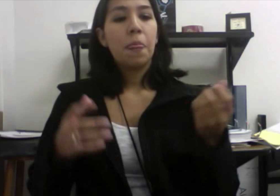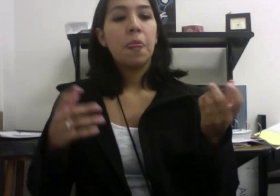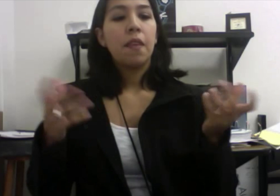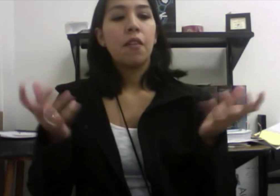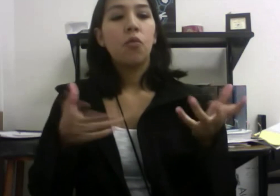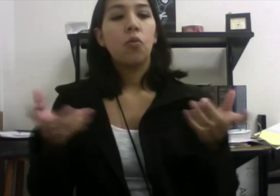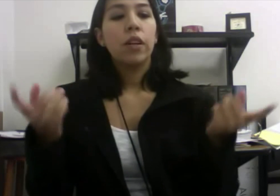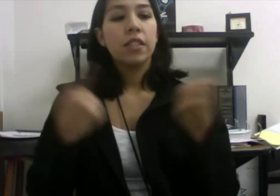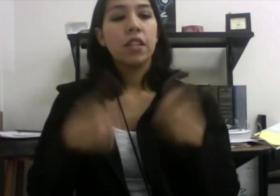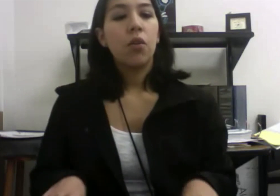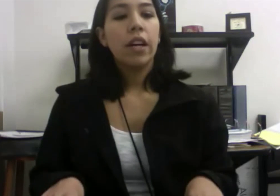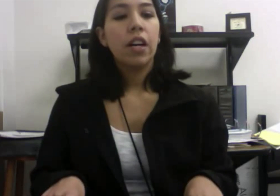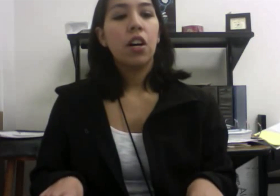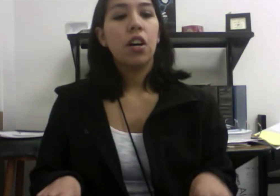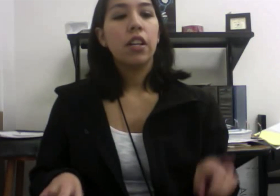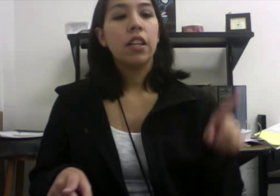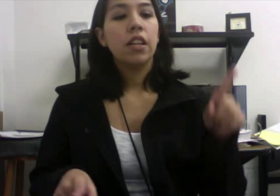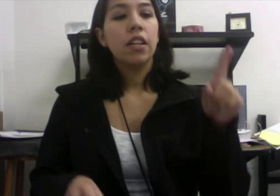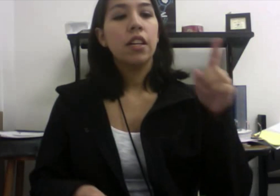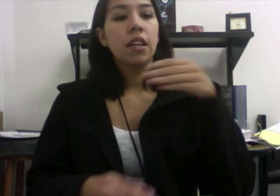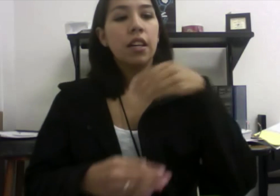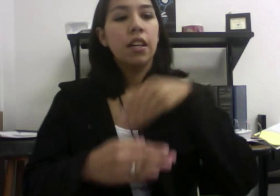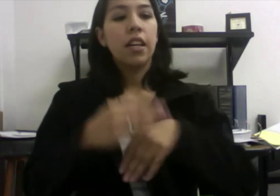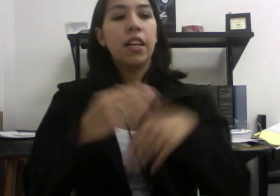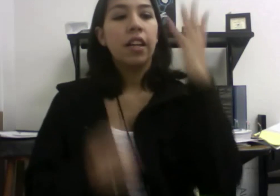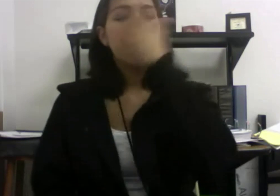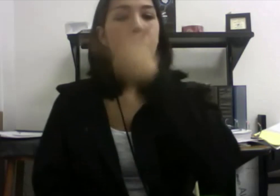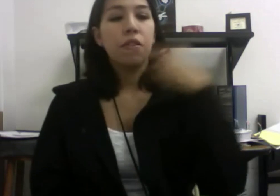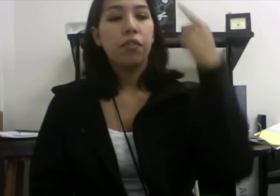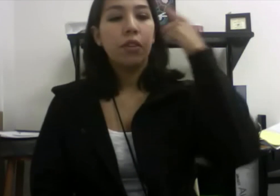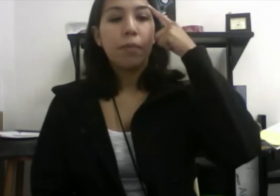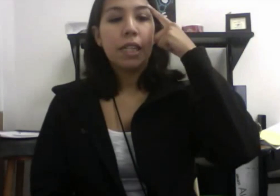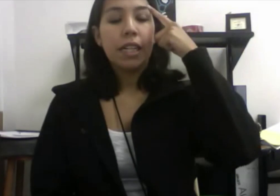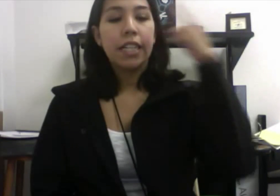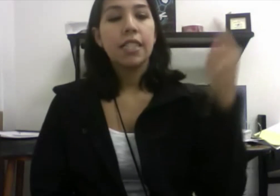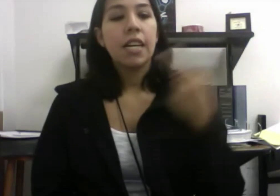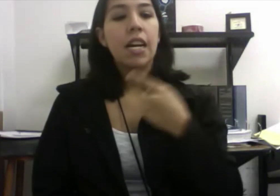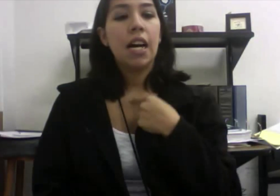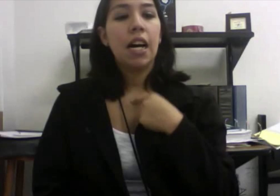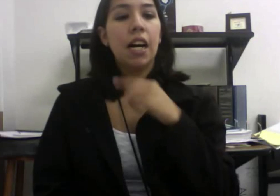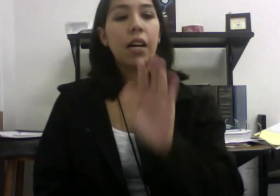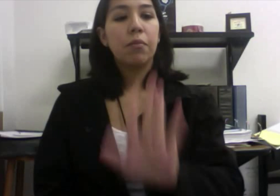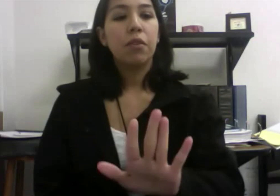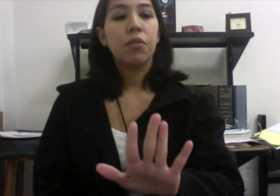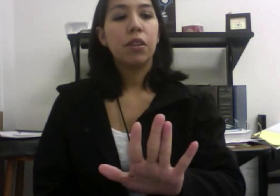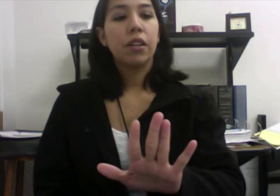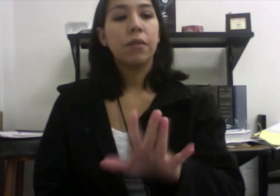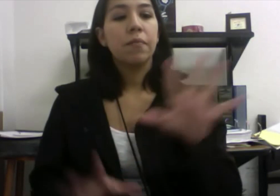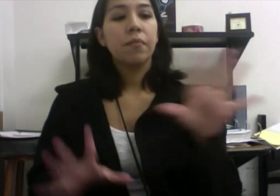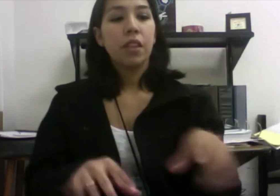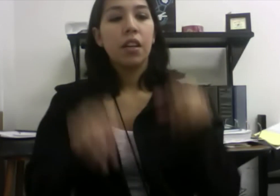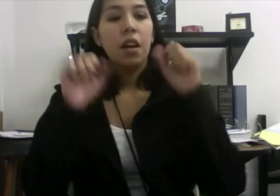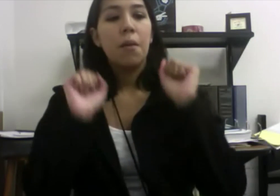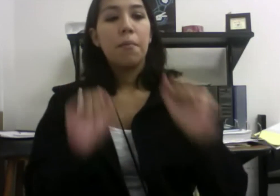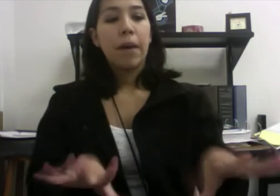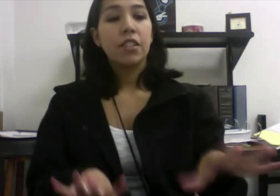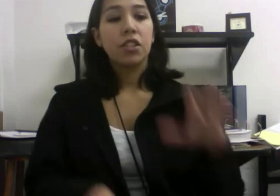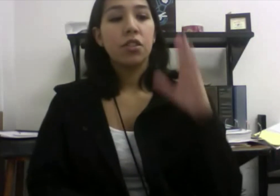What's going on in that beautiful mind? I'm your magical